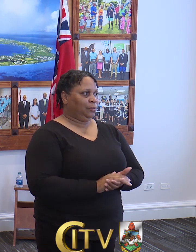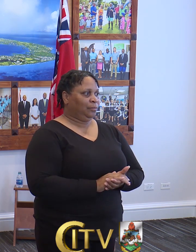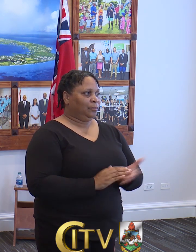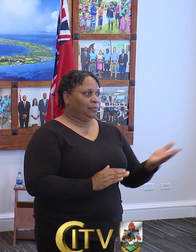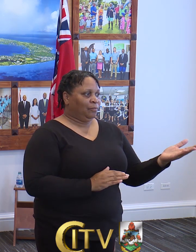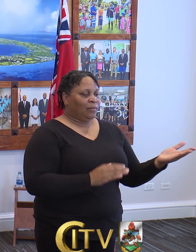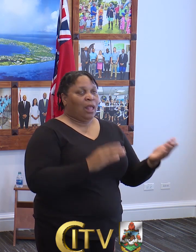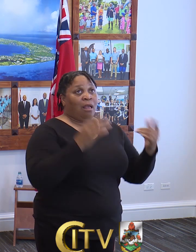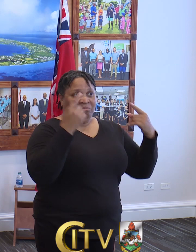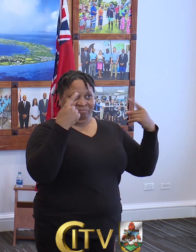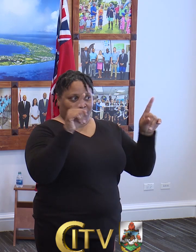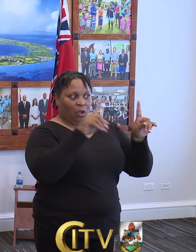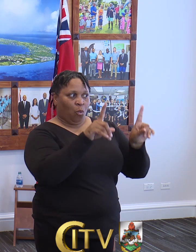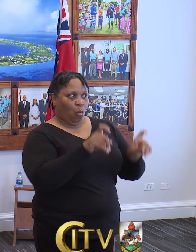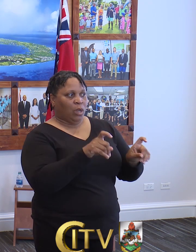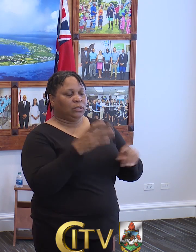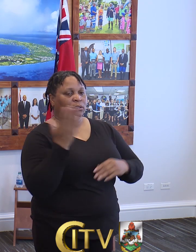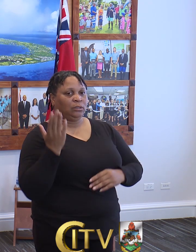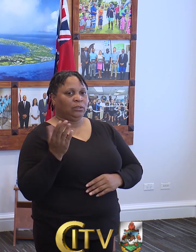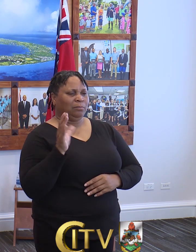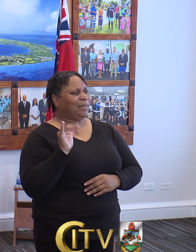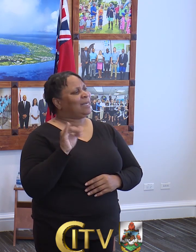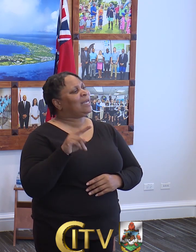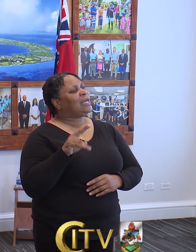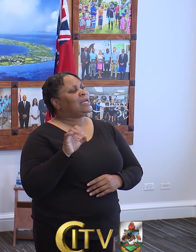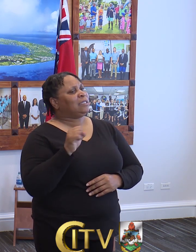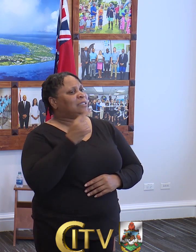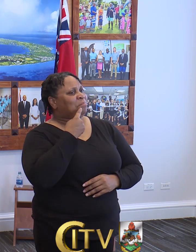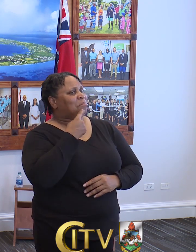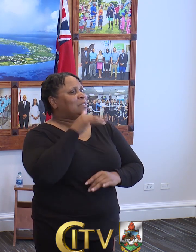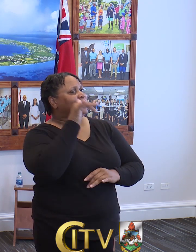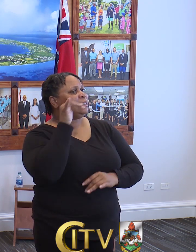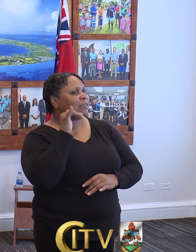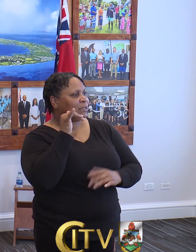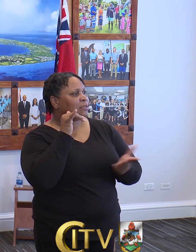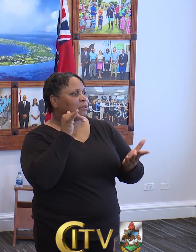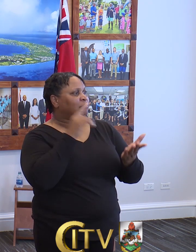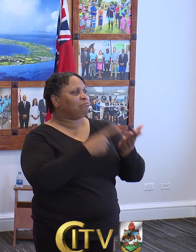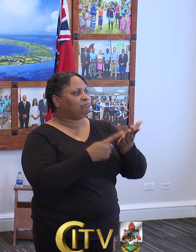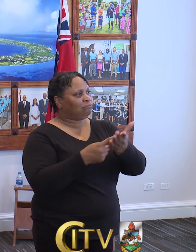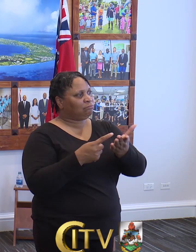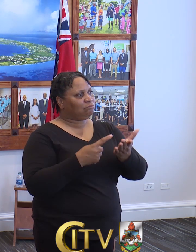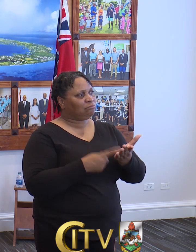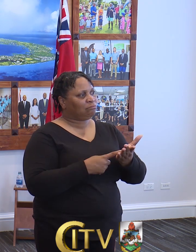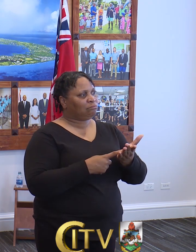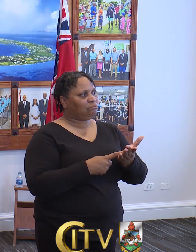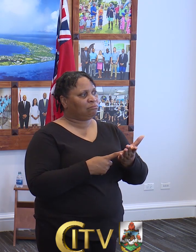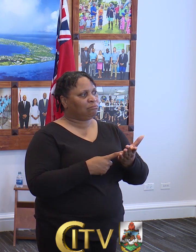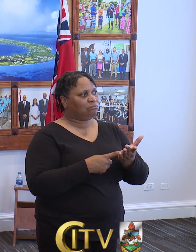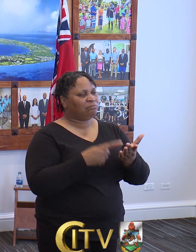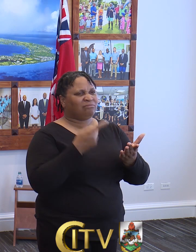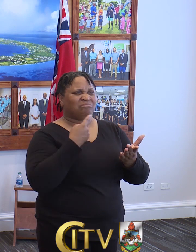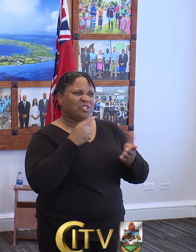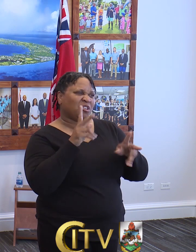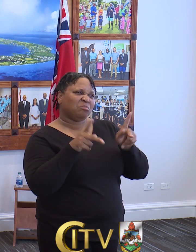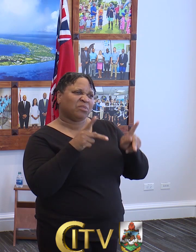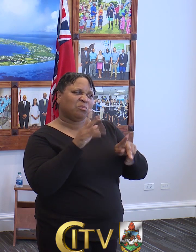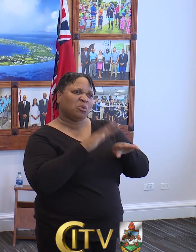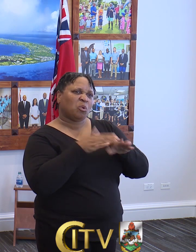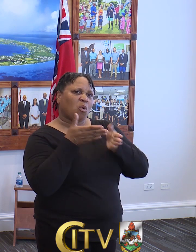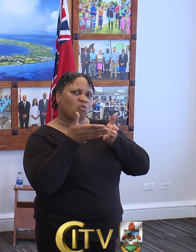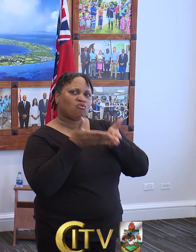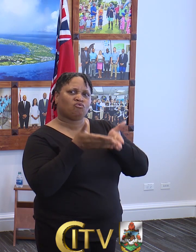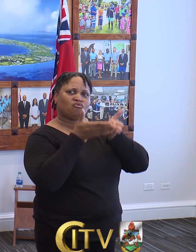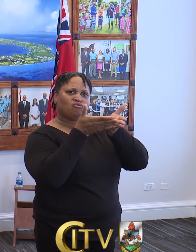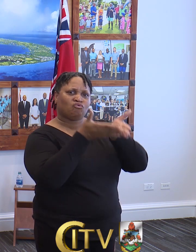Thanks, sir. Last one. Mr. Cain yesterday mentioned, I guess, the word talks about certain numbers of the permediates on cruise ships that